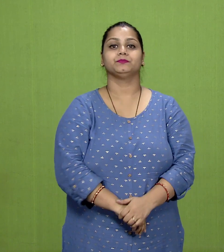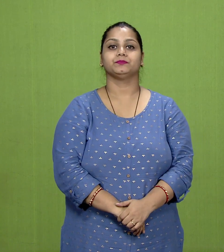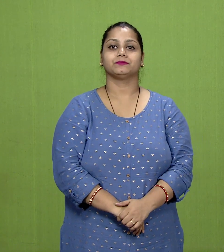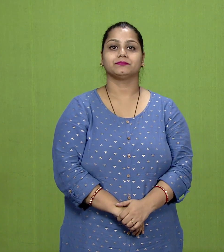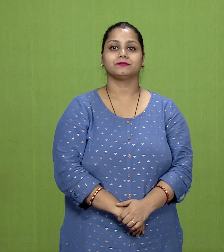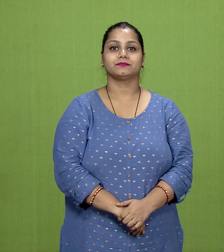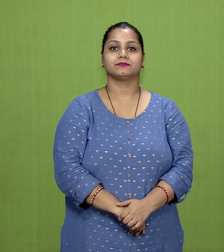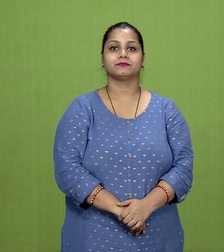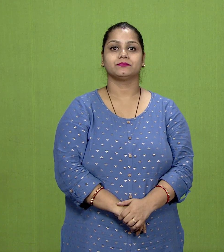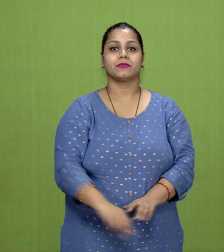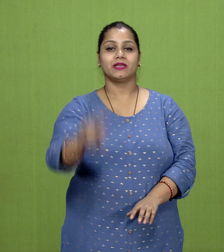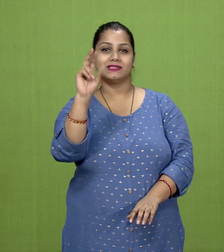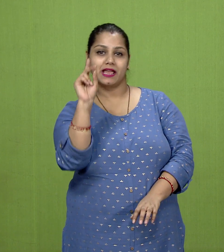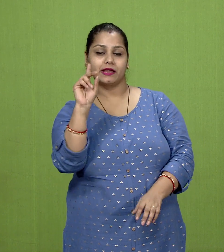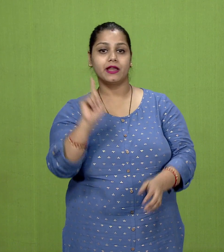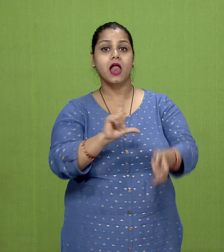and later Vedic period